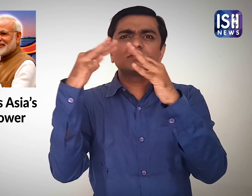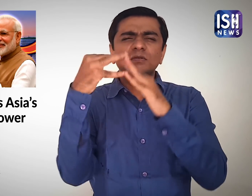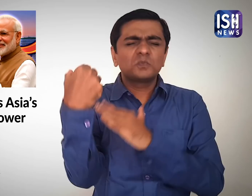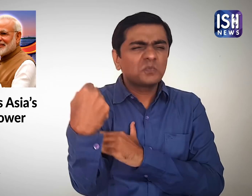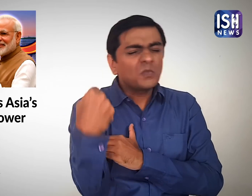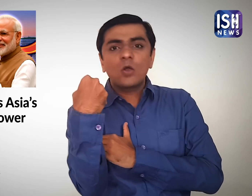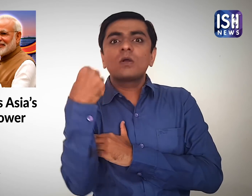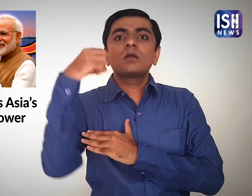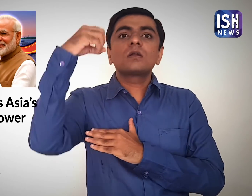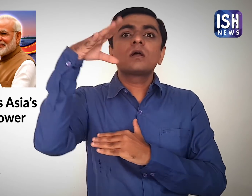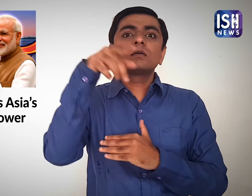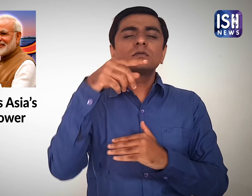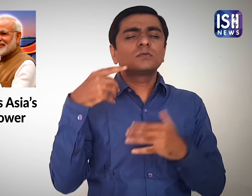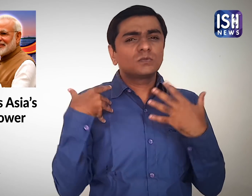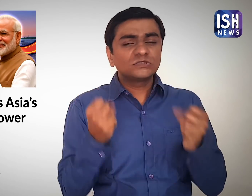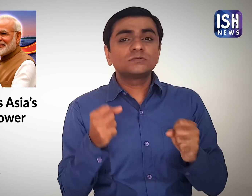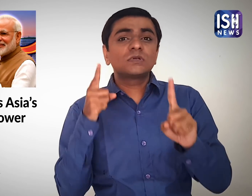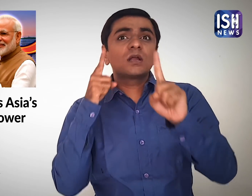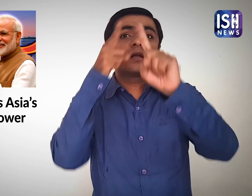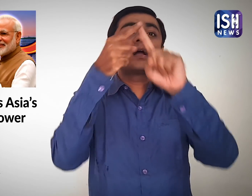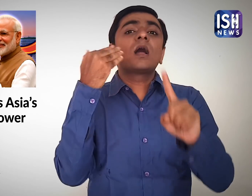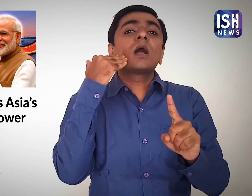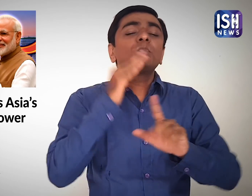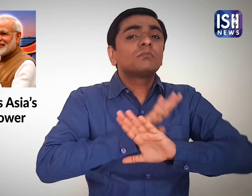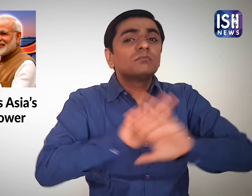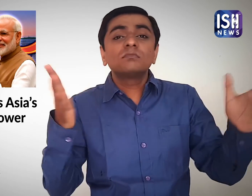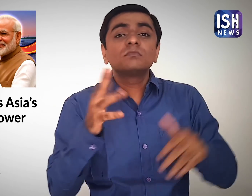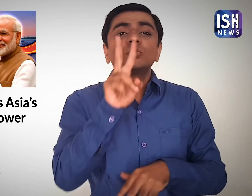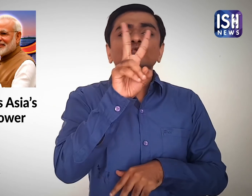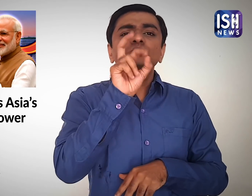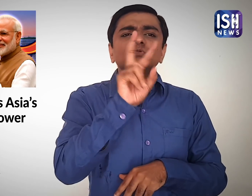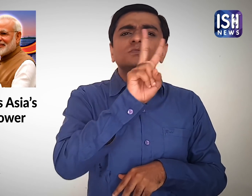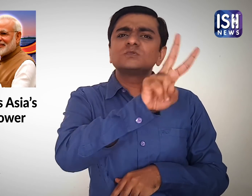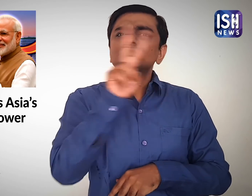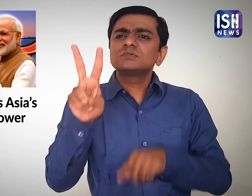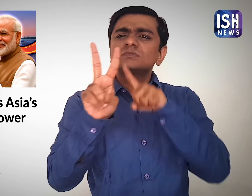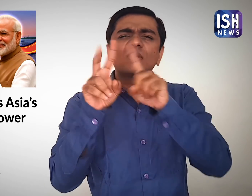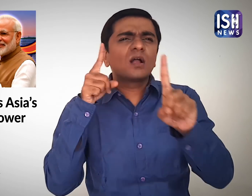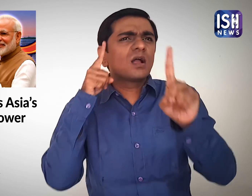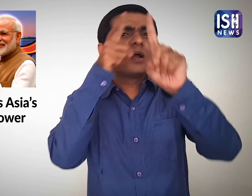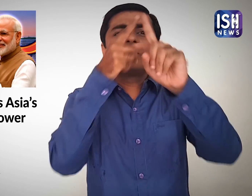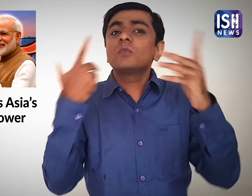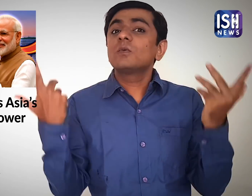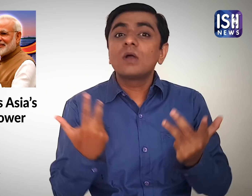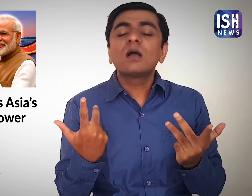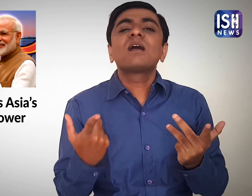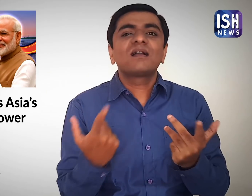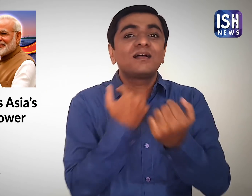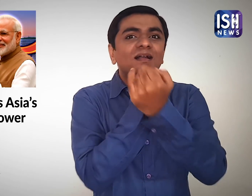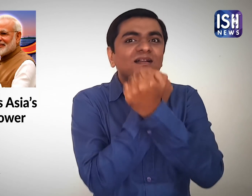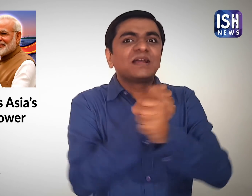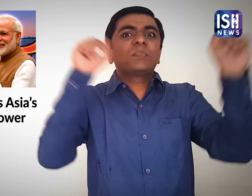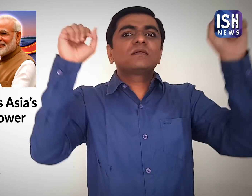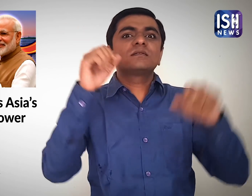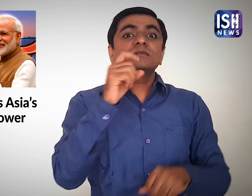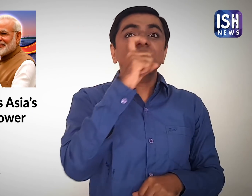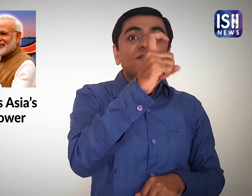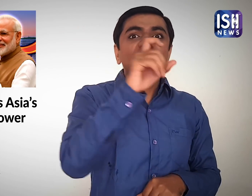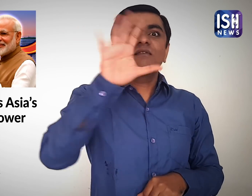unit than MW of solar power capacity by 2022 when India will complete 75